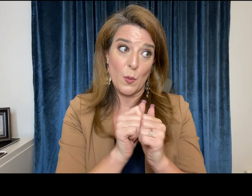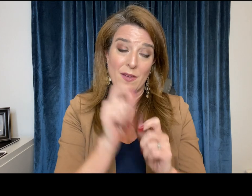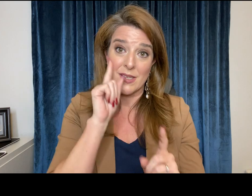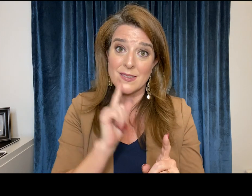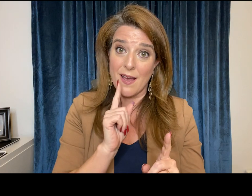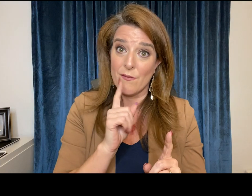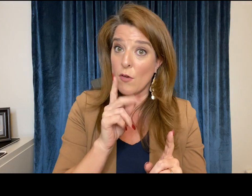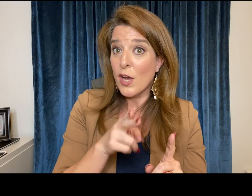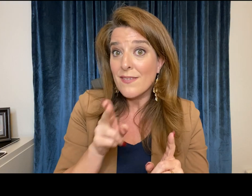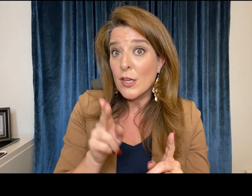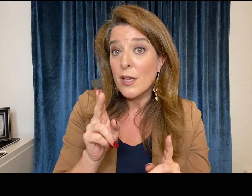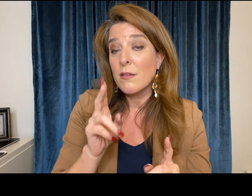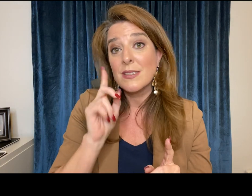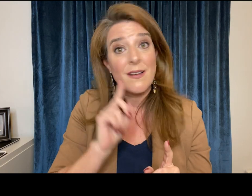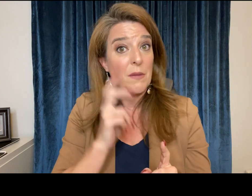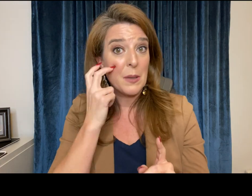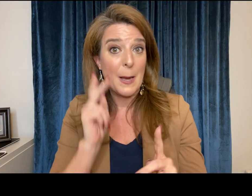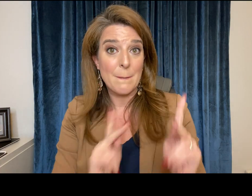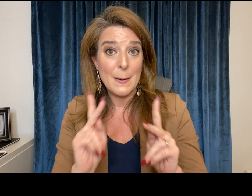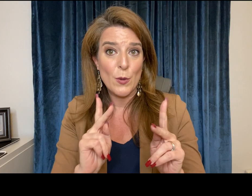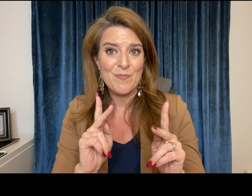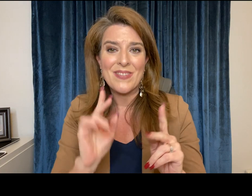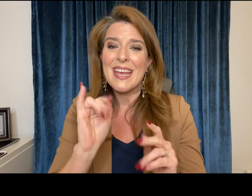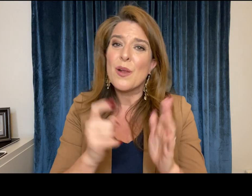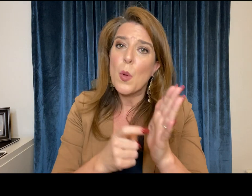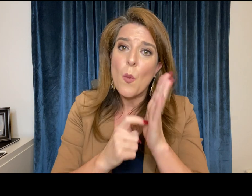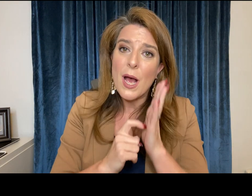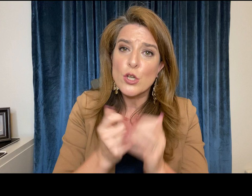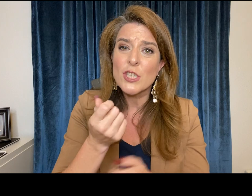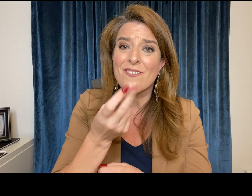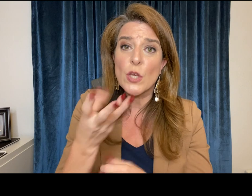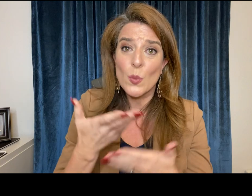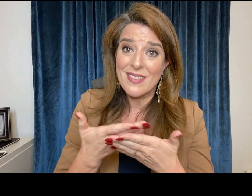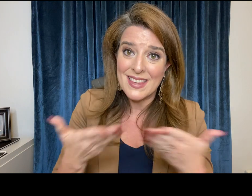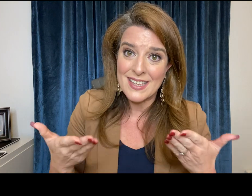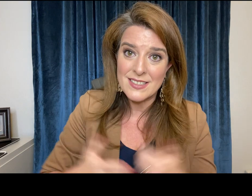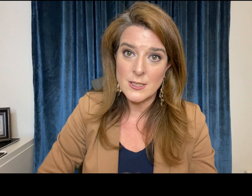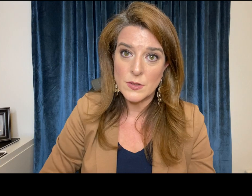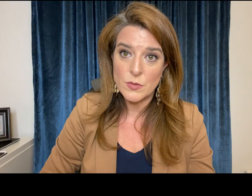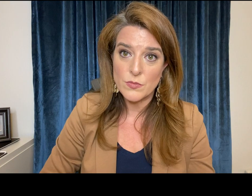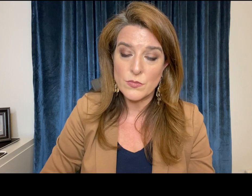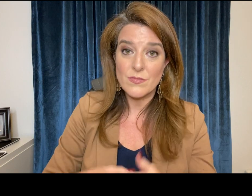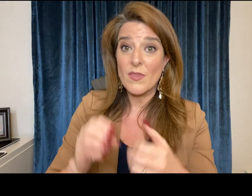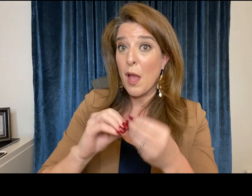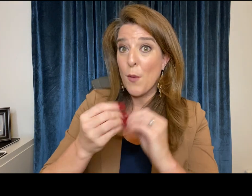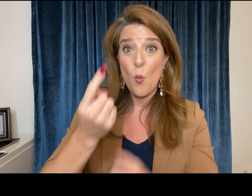to communicate or how to work with a deaf or hard of hearing or deafblind individual it requires a few things